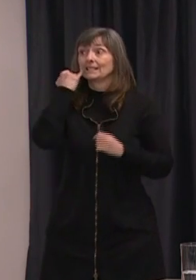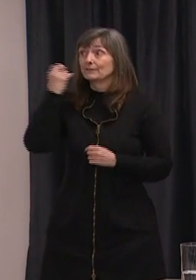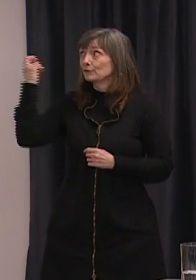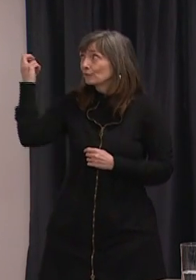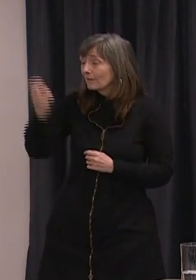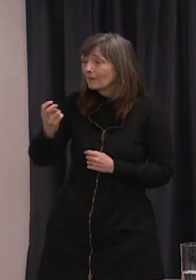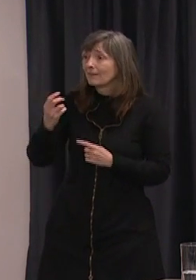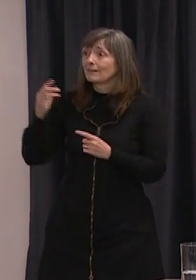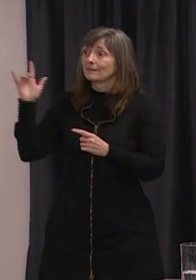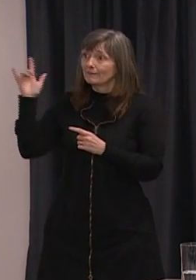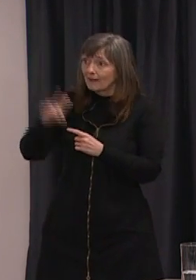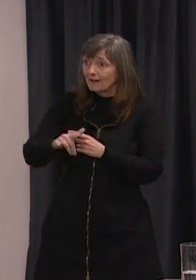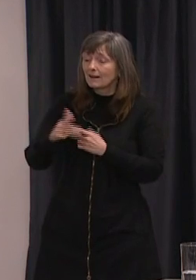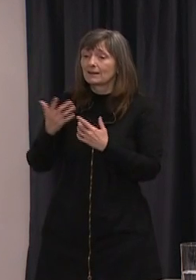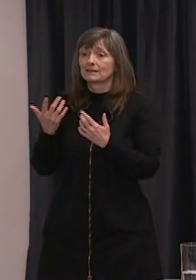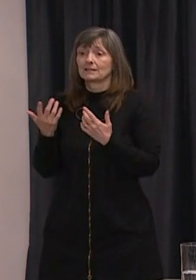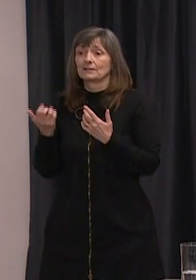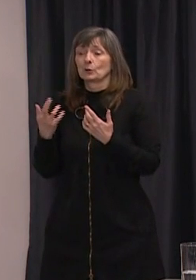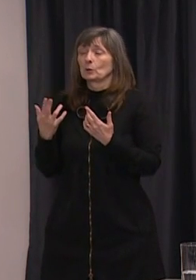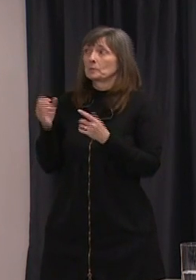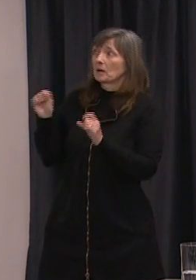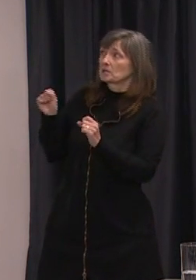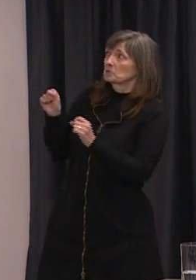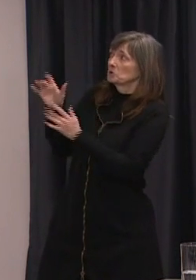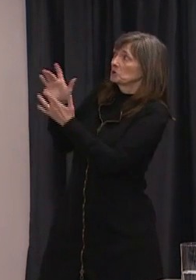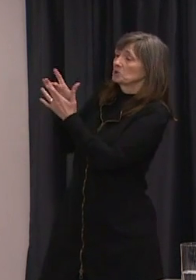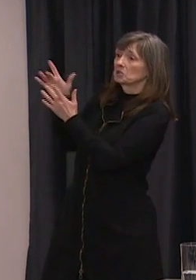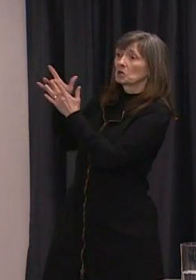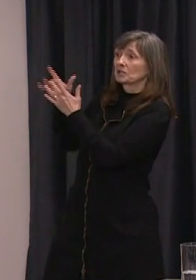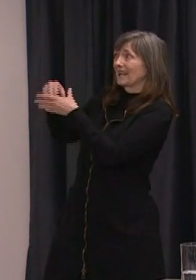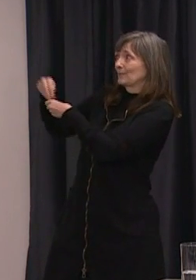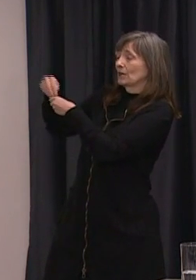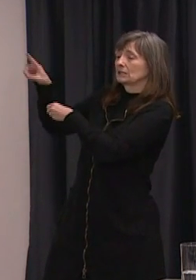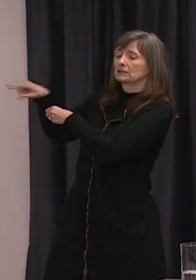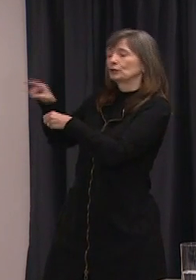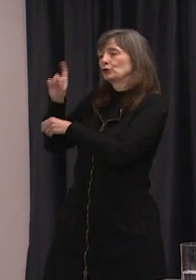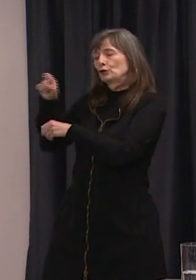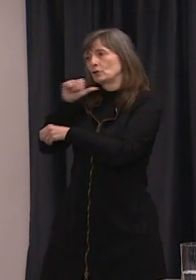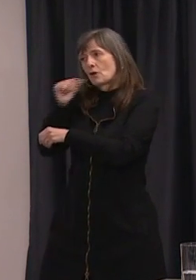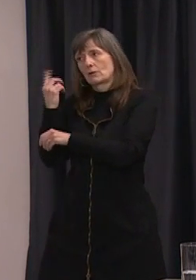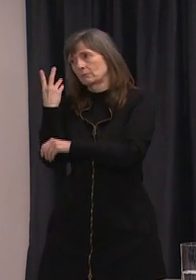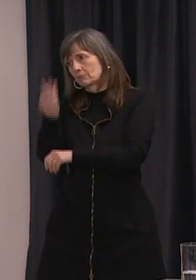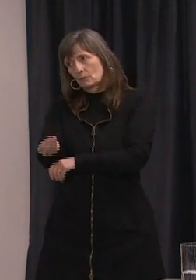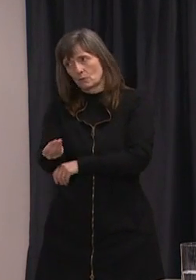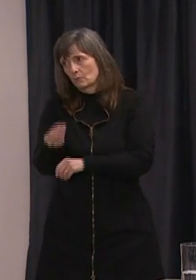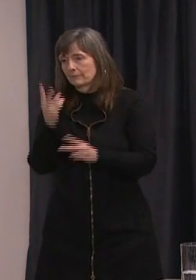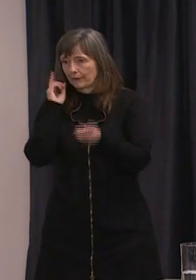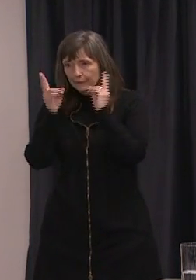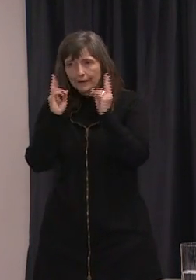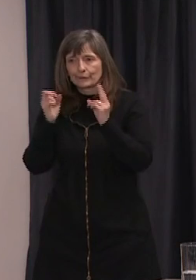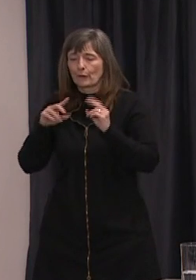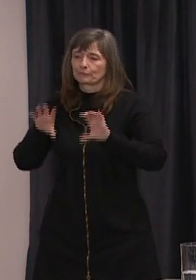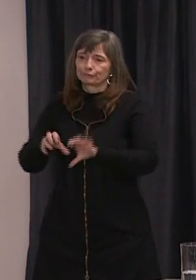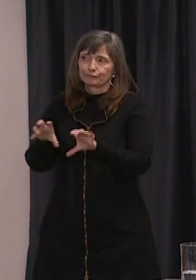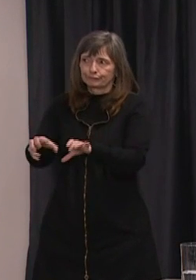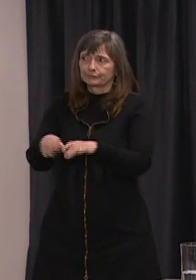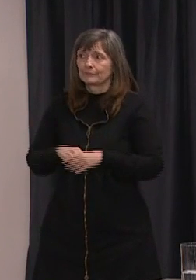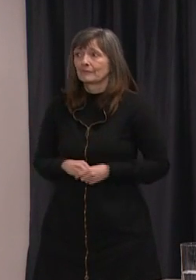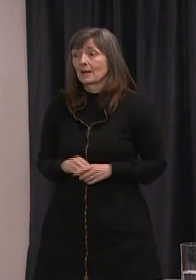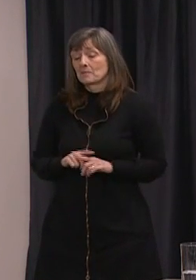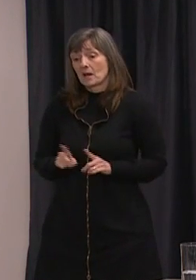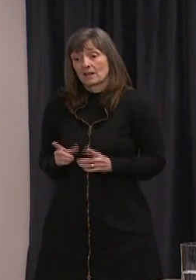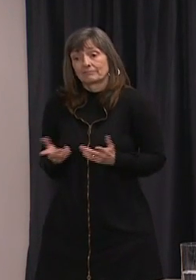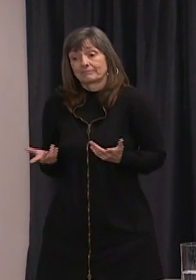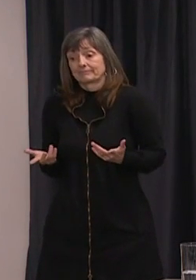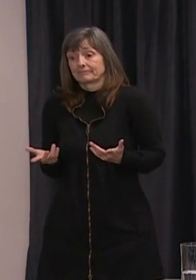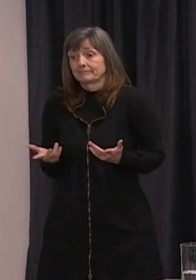or who may be at risk with exposure should not be attending any of these types of appointments but these people will have to